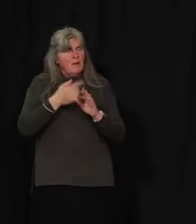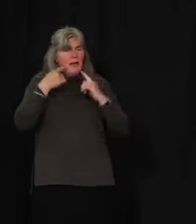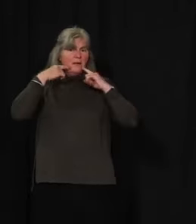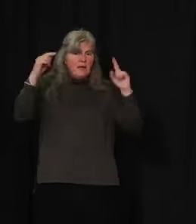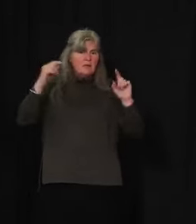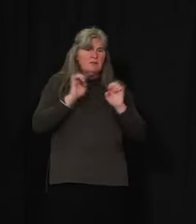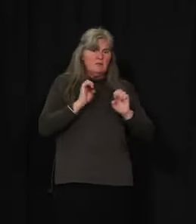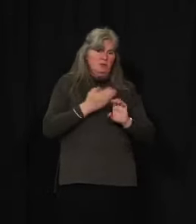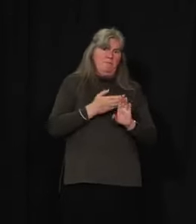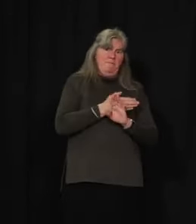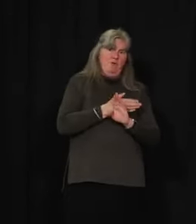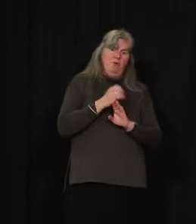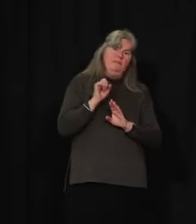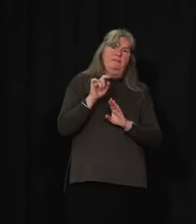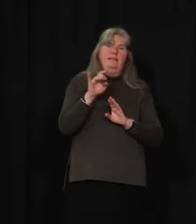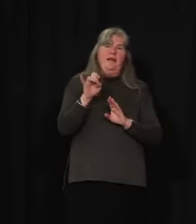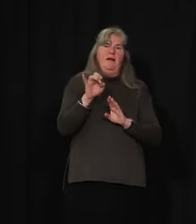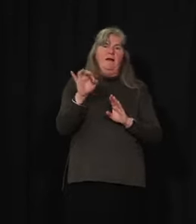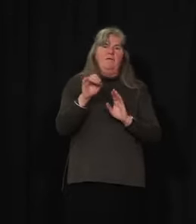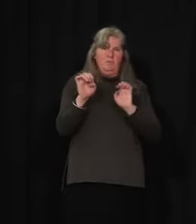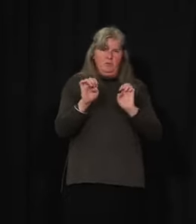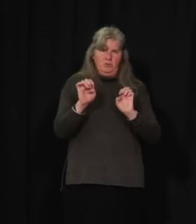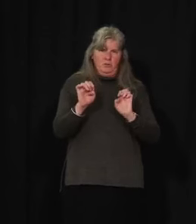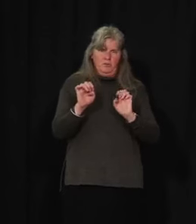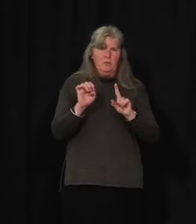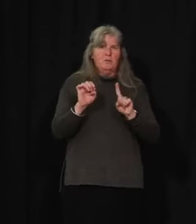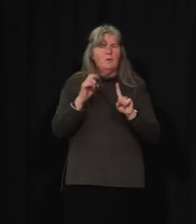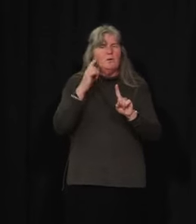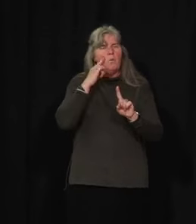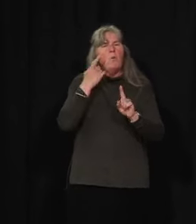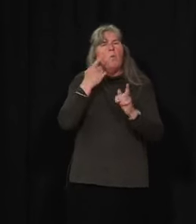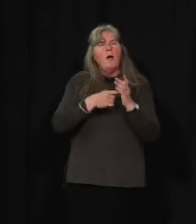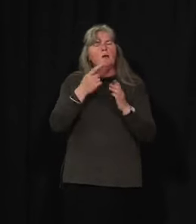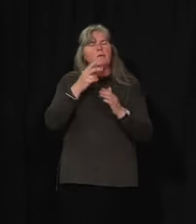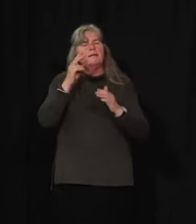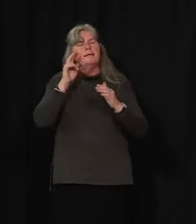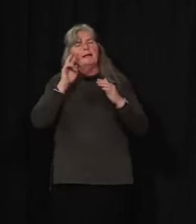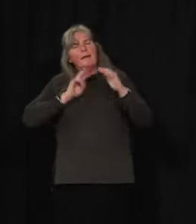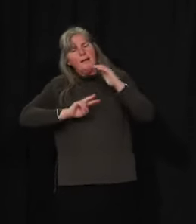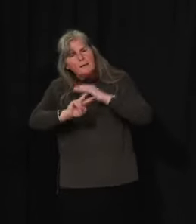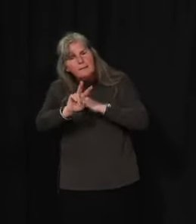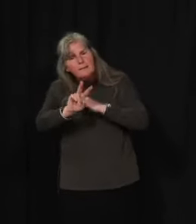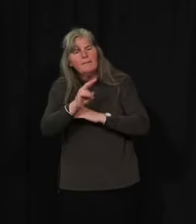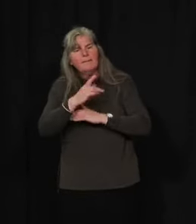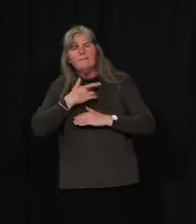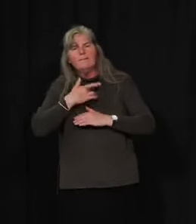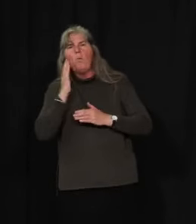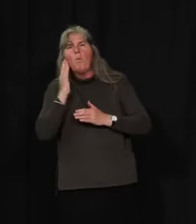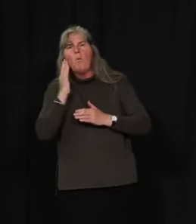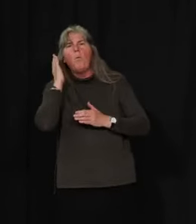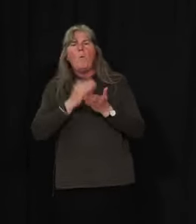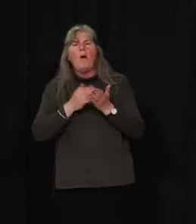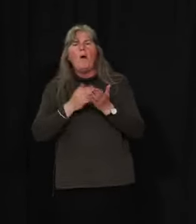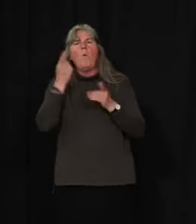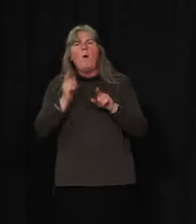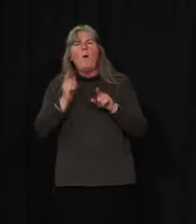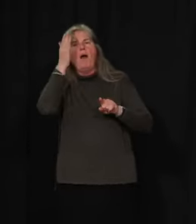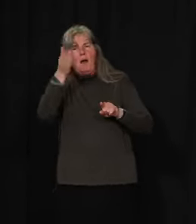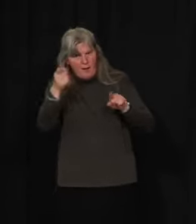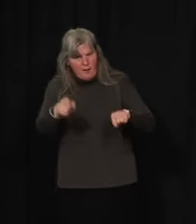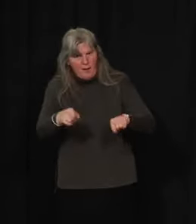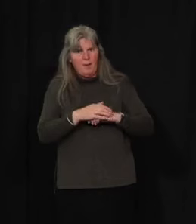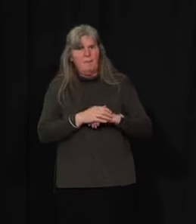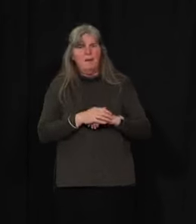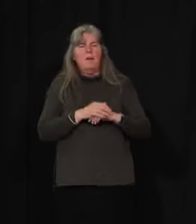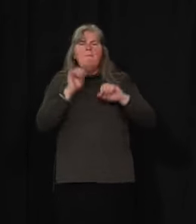So it really is around what we anticipate and what are the risks. A lot of it is around importation risk.